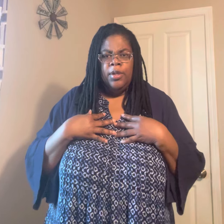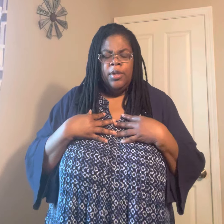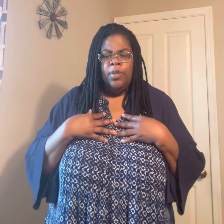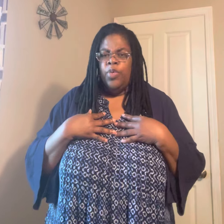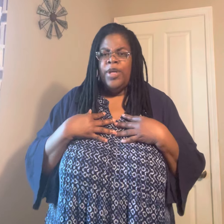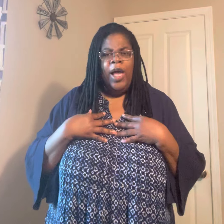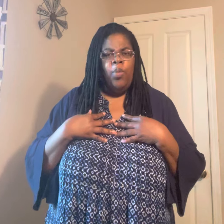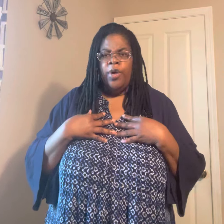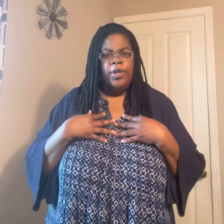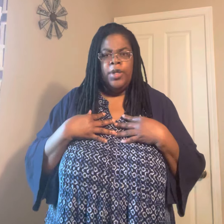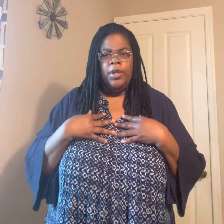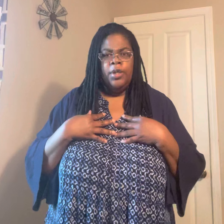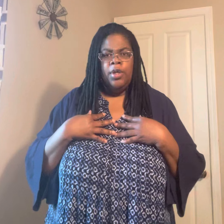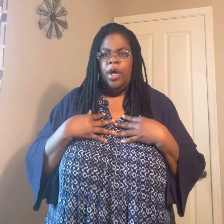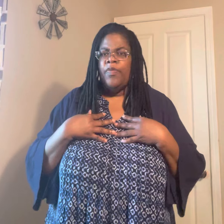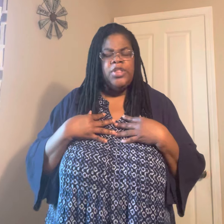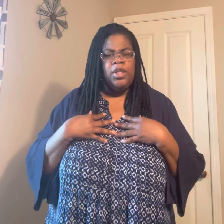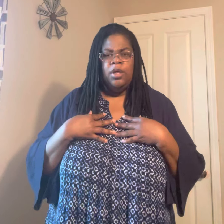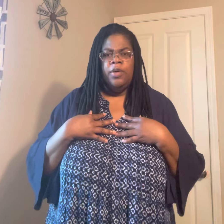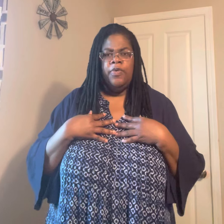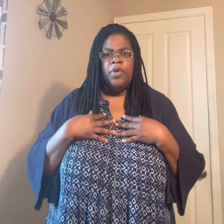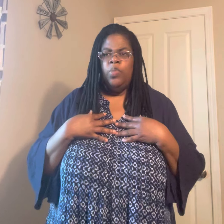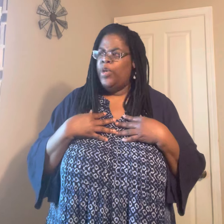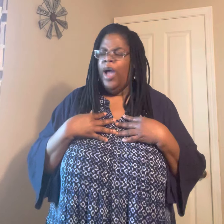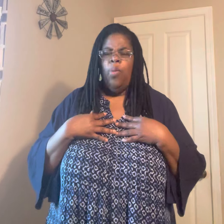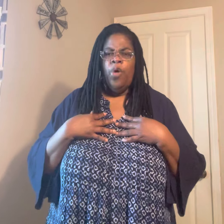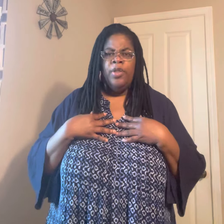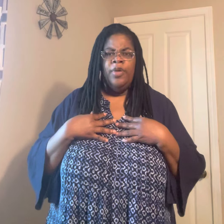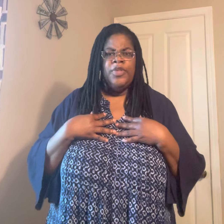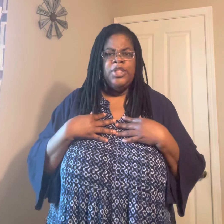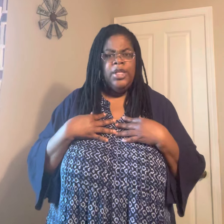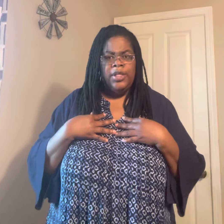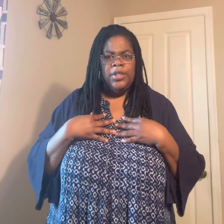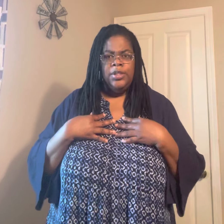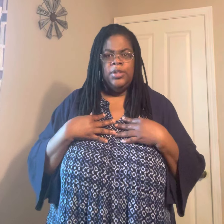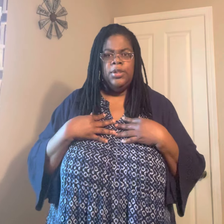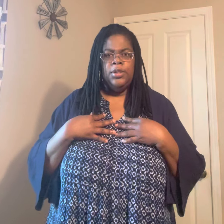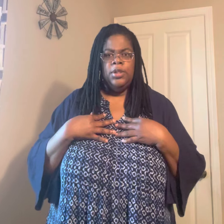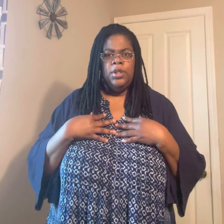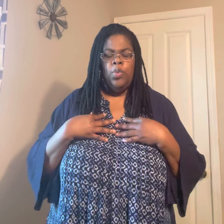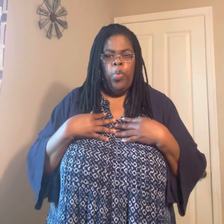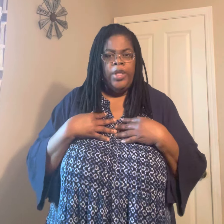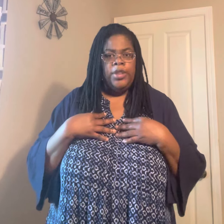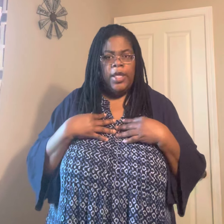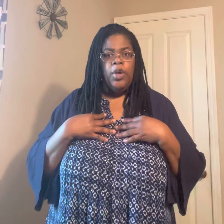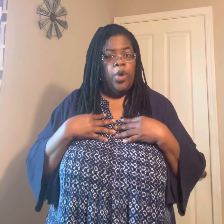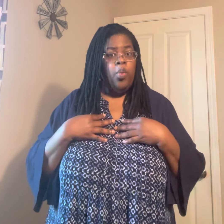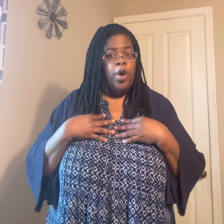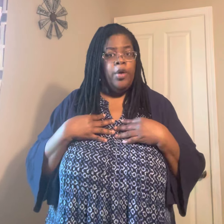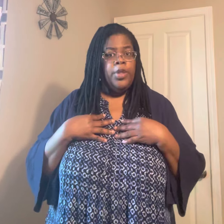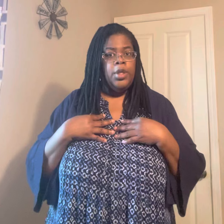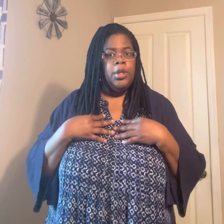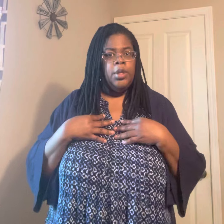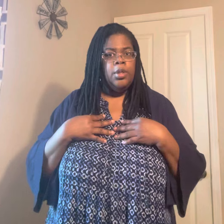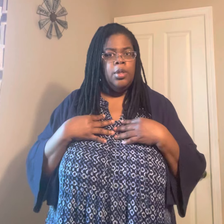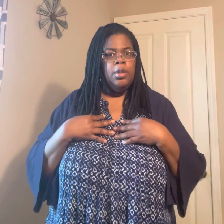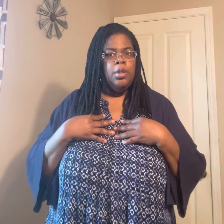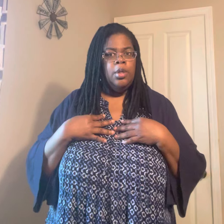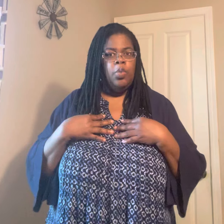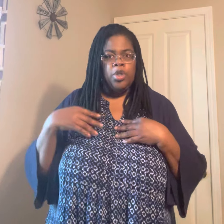We're not worthy of his love. We're not worthy of his goodness. When we think we're worthy, we're